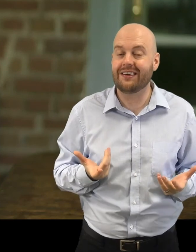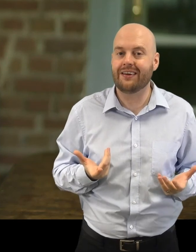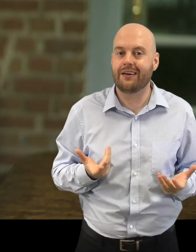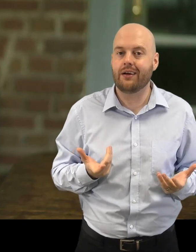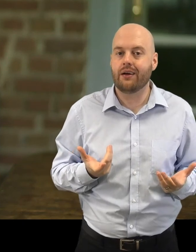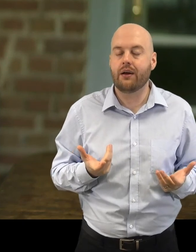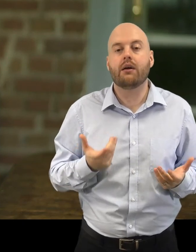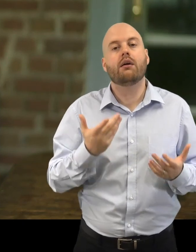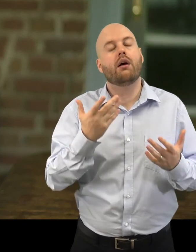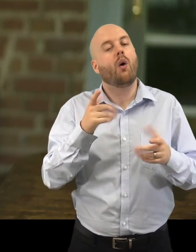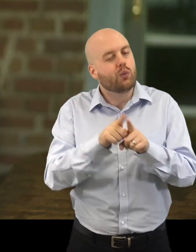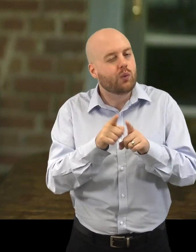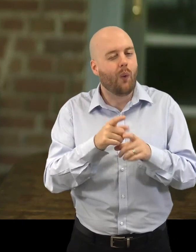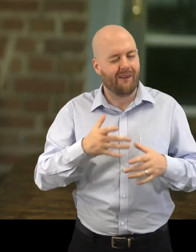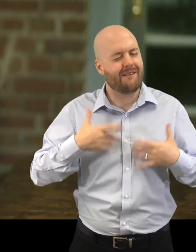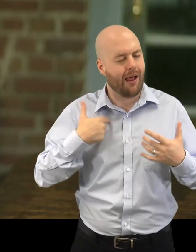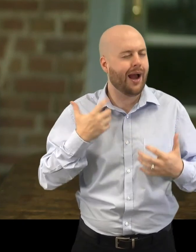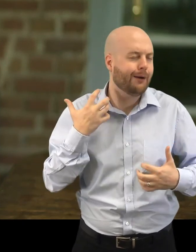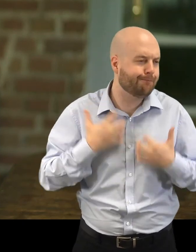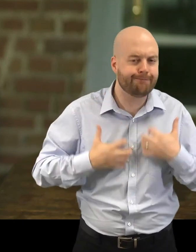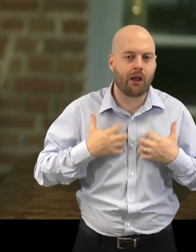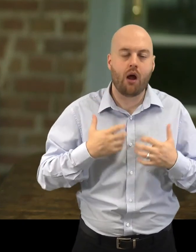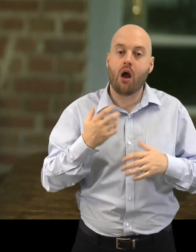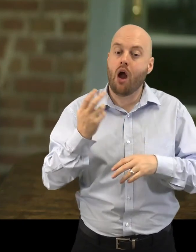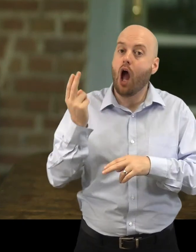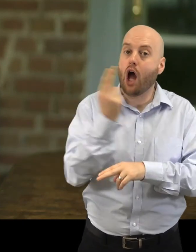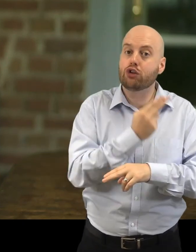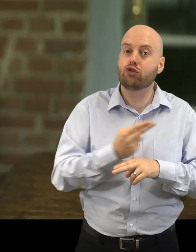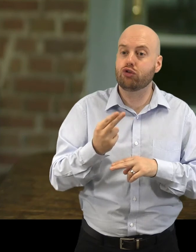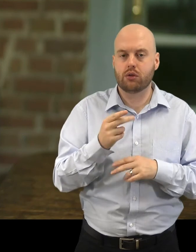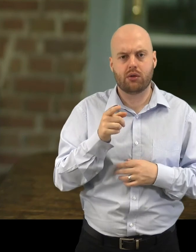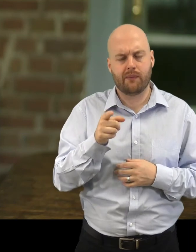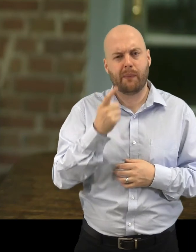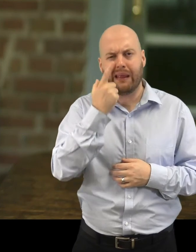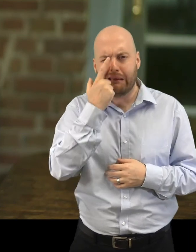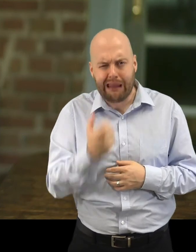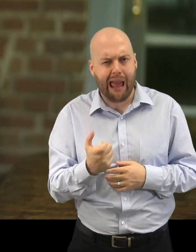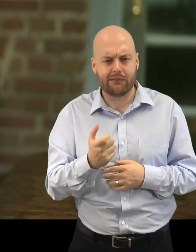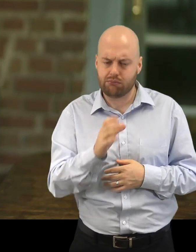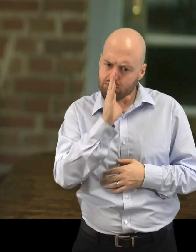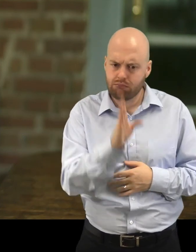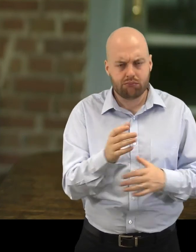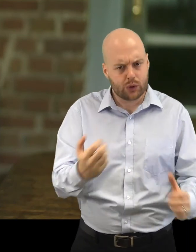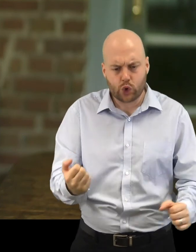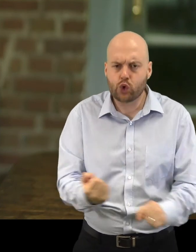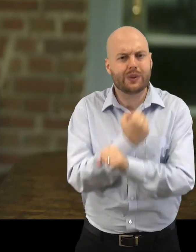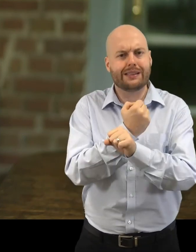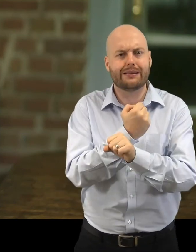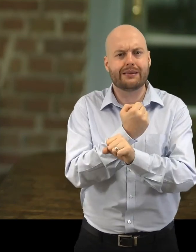most interestingly, I think artists have a direct line to doing. It's not just talking about,